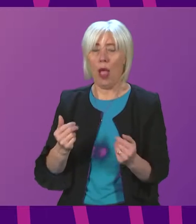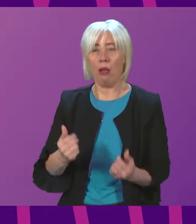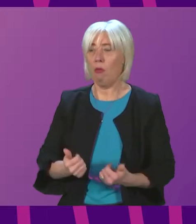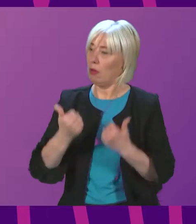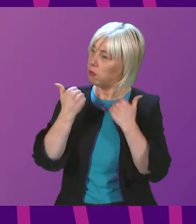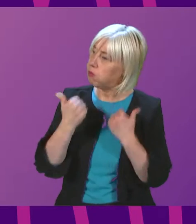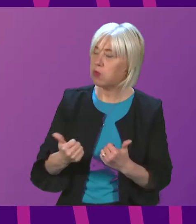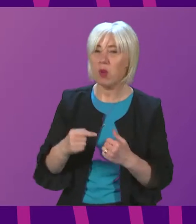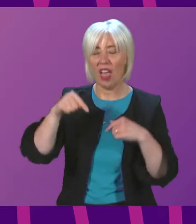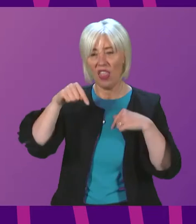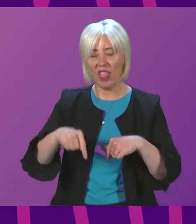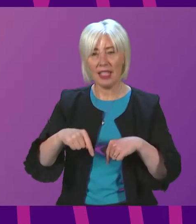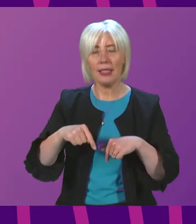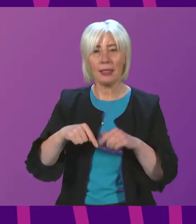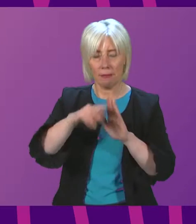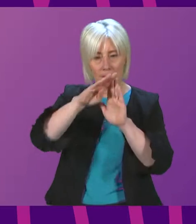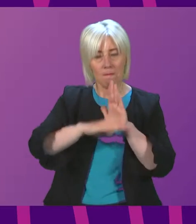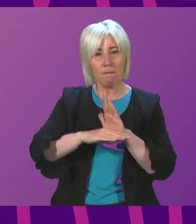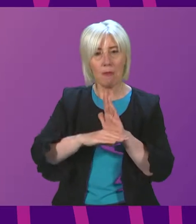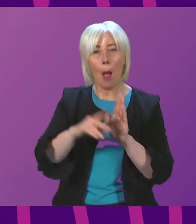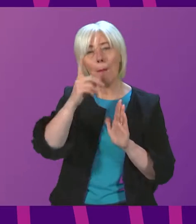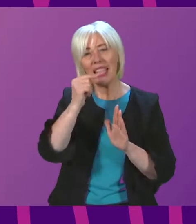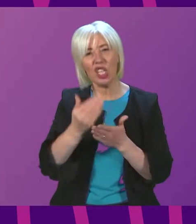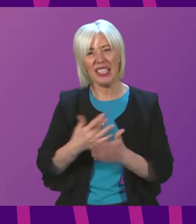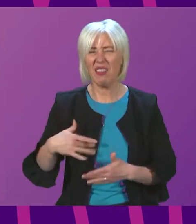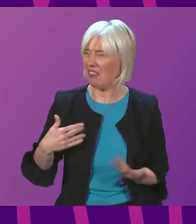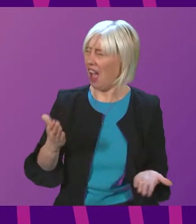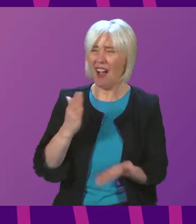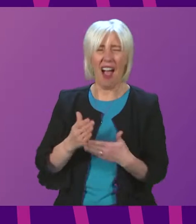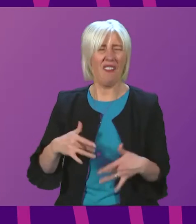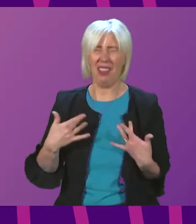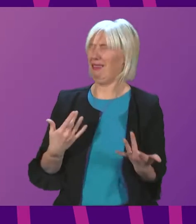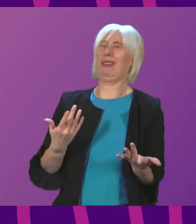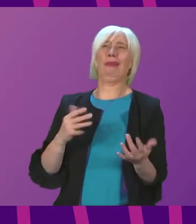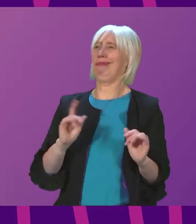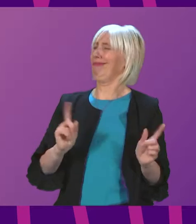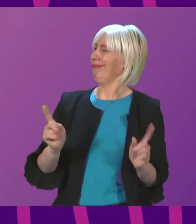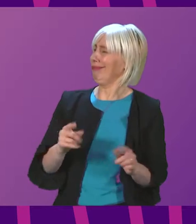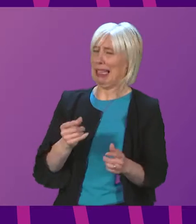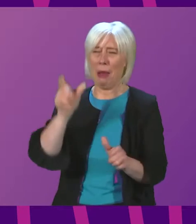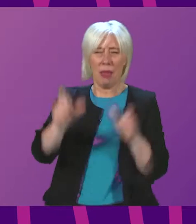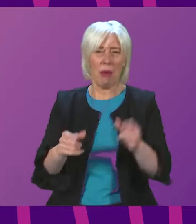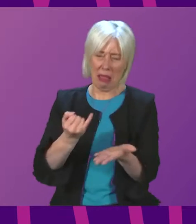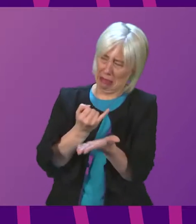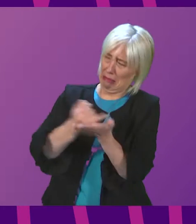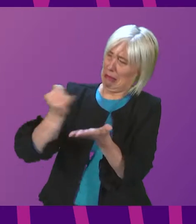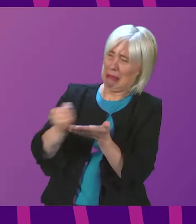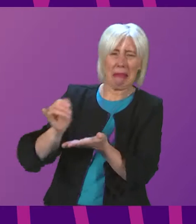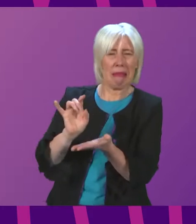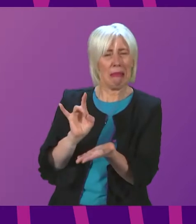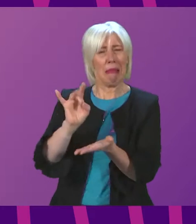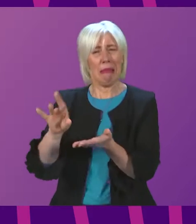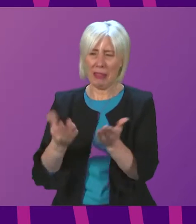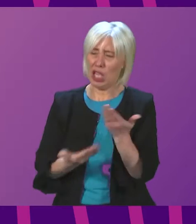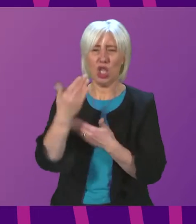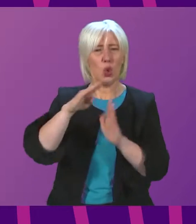this is a measure that could potentially save lives. I find it extraordinary that members seem to be against these measures being